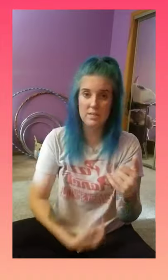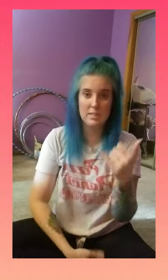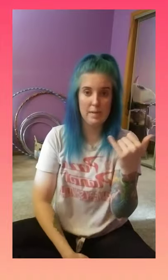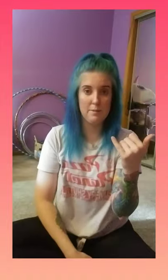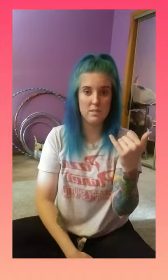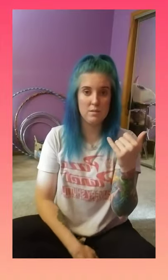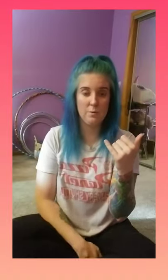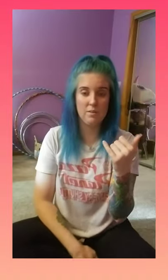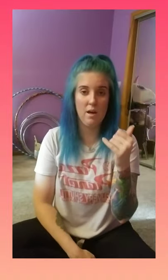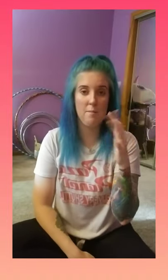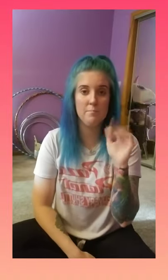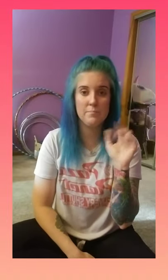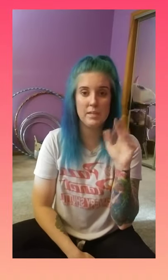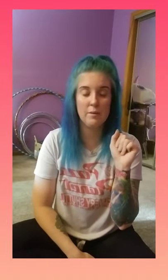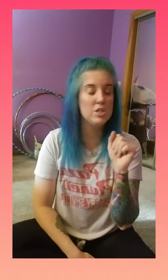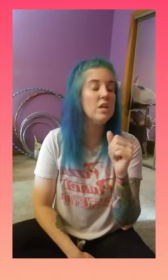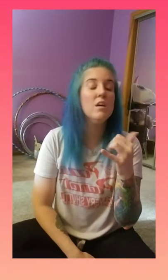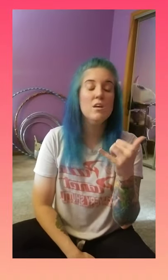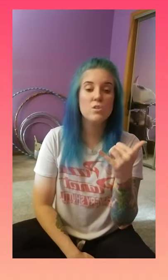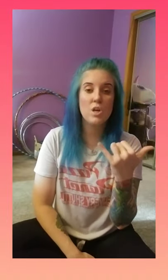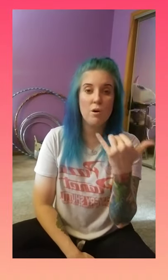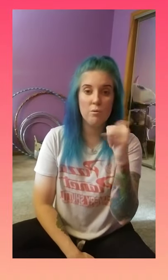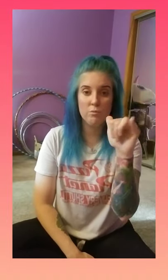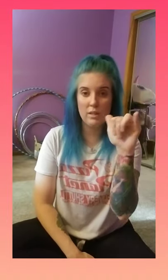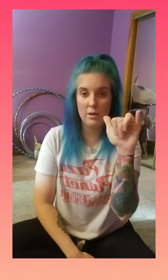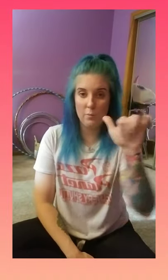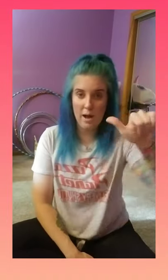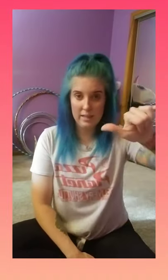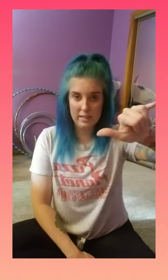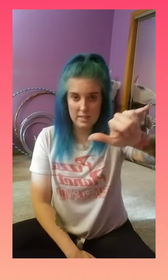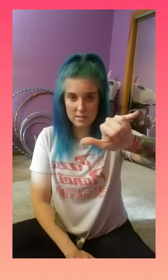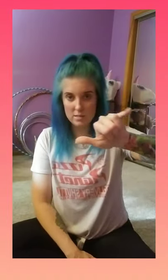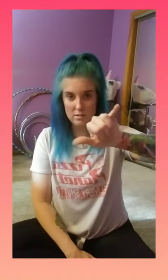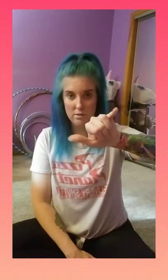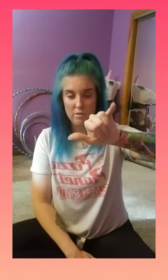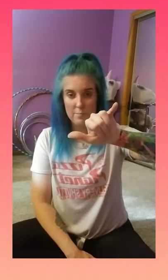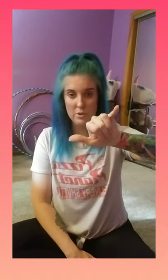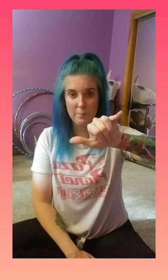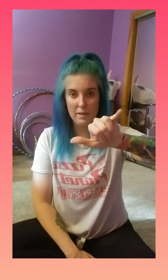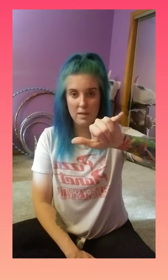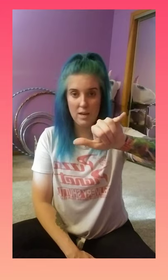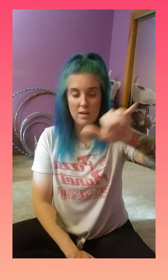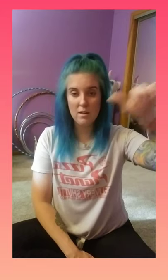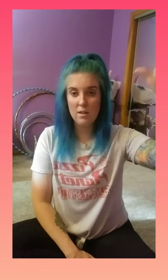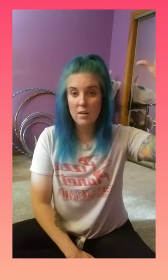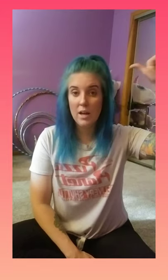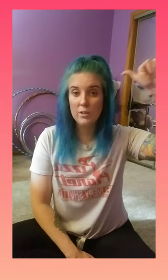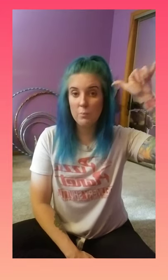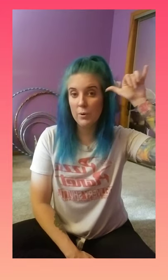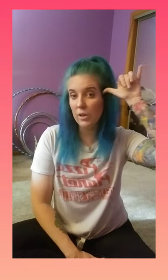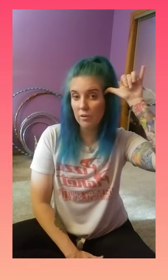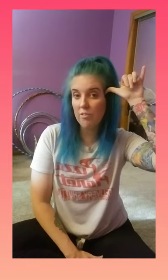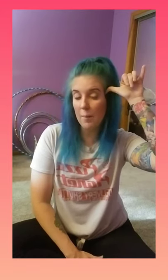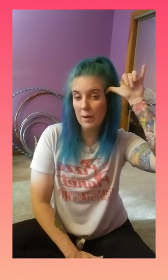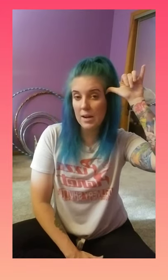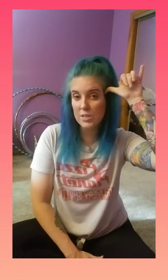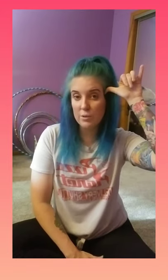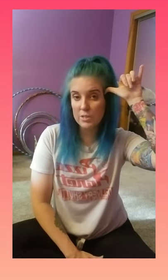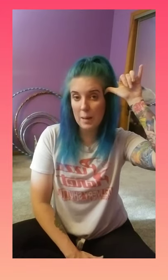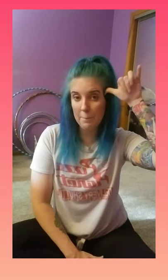did ABCs with sign language. So letter Y like this, your thumb and your pinky, and you put your thumb kind of to your temple